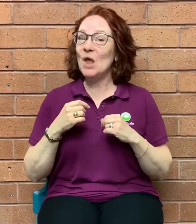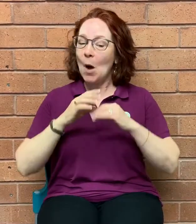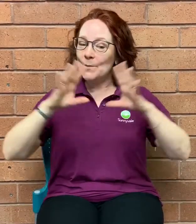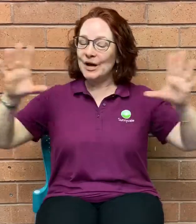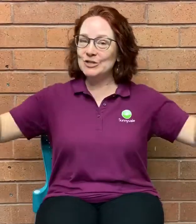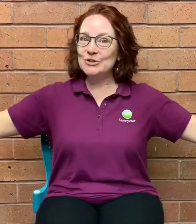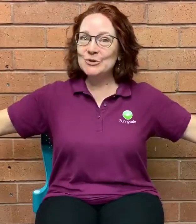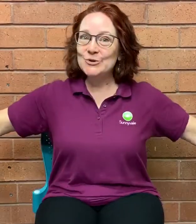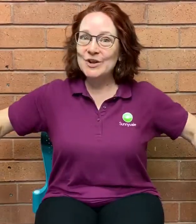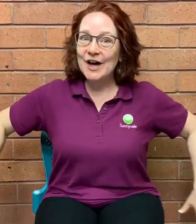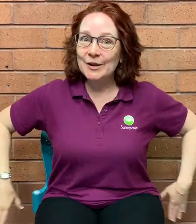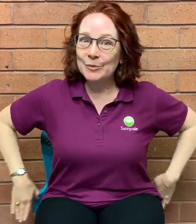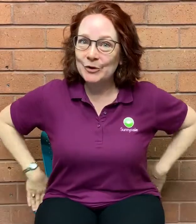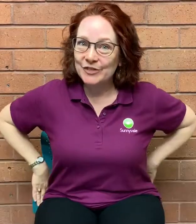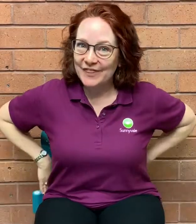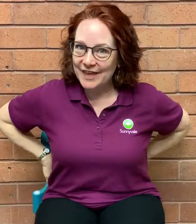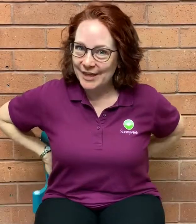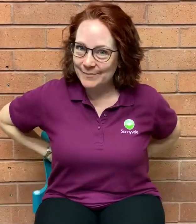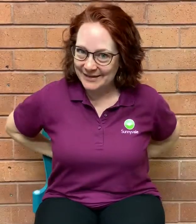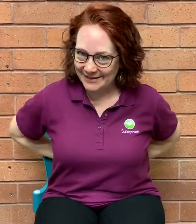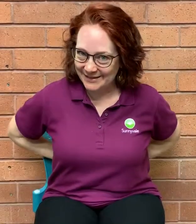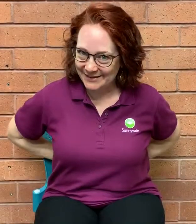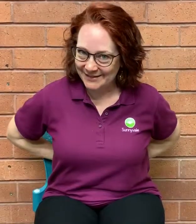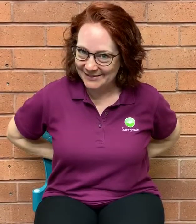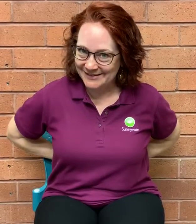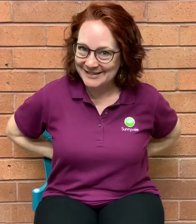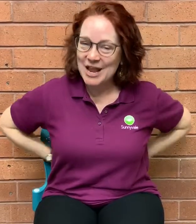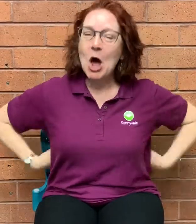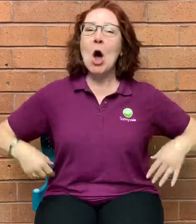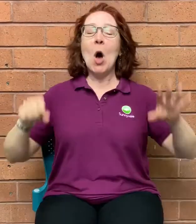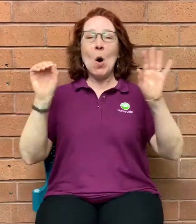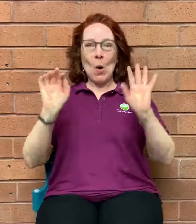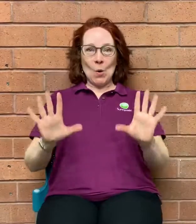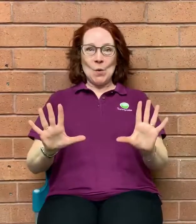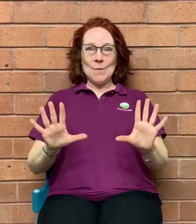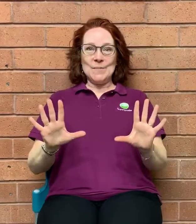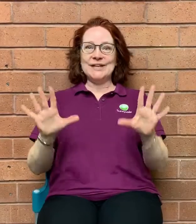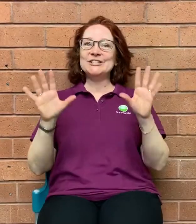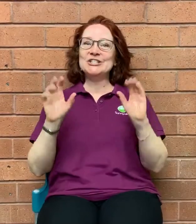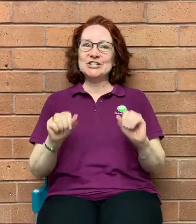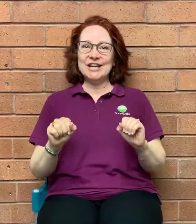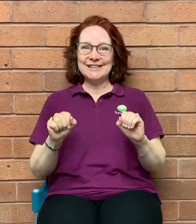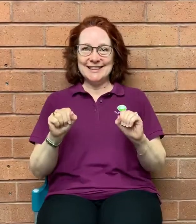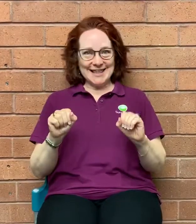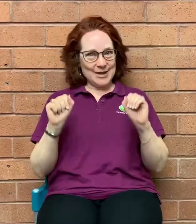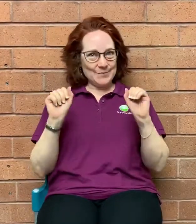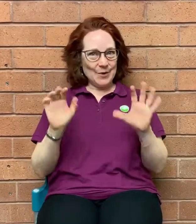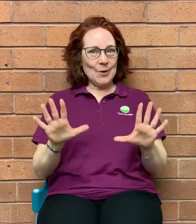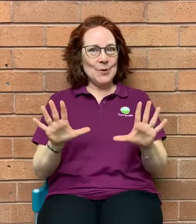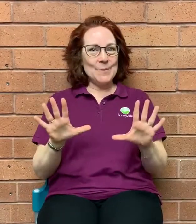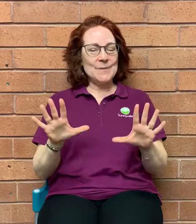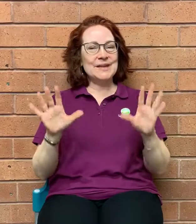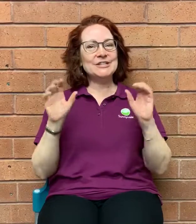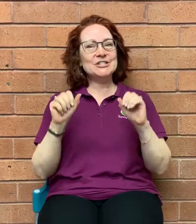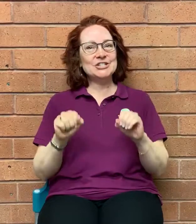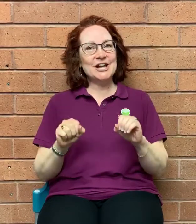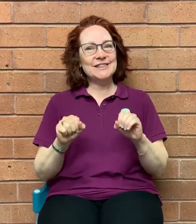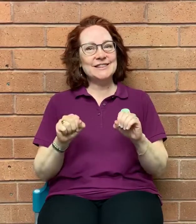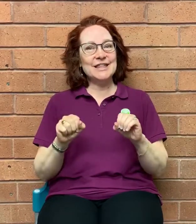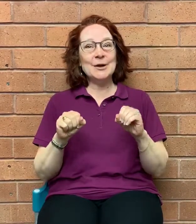But do not put them in. Open, shut them. Open, shut them.